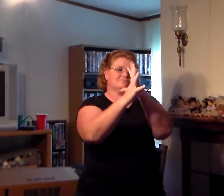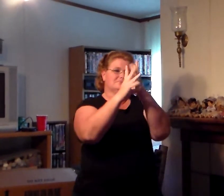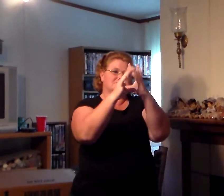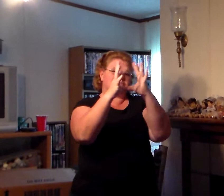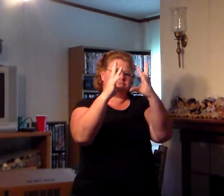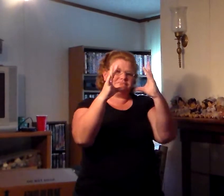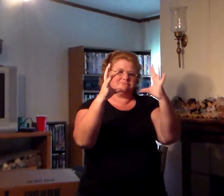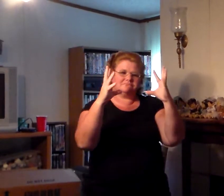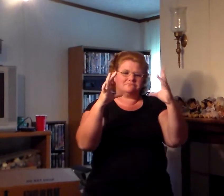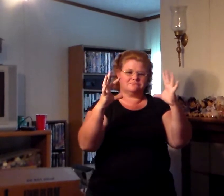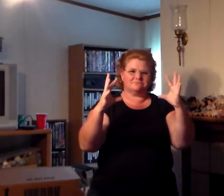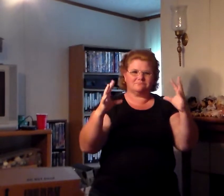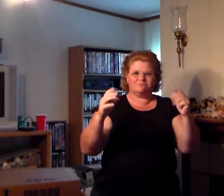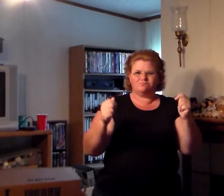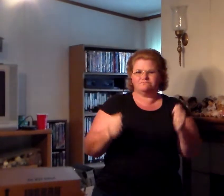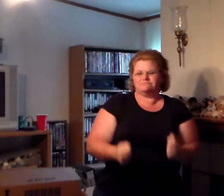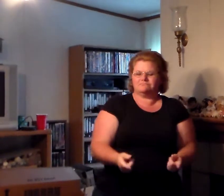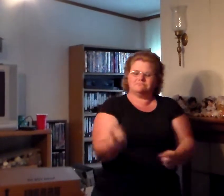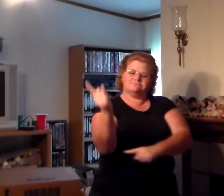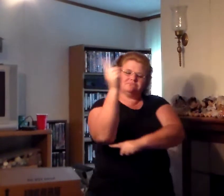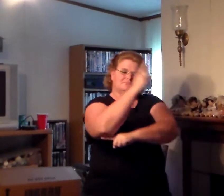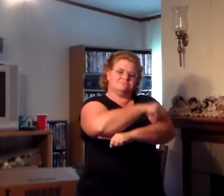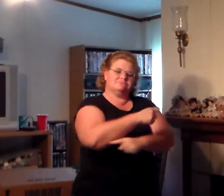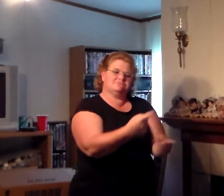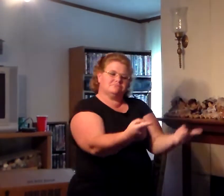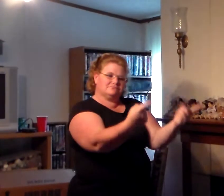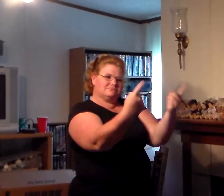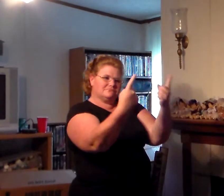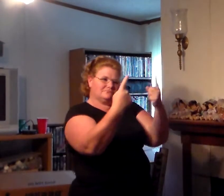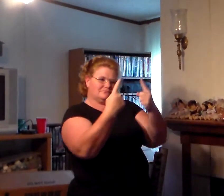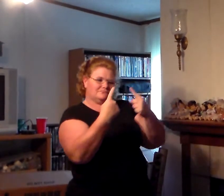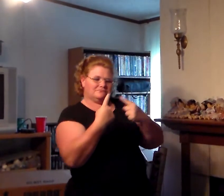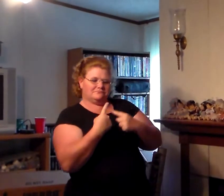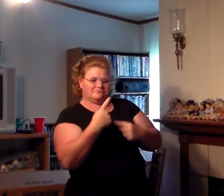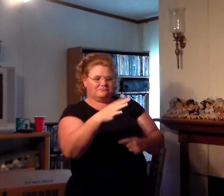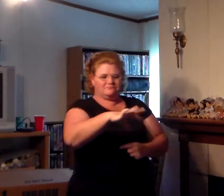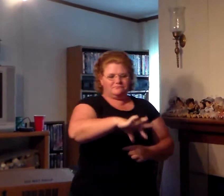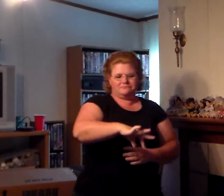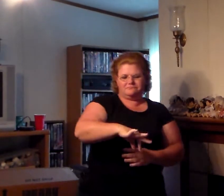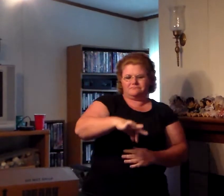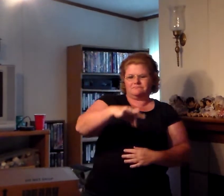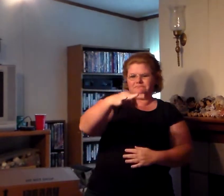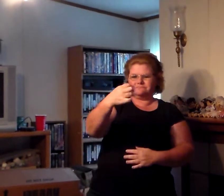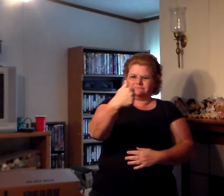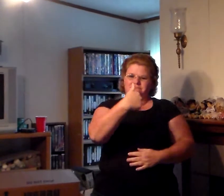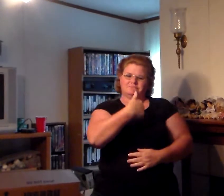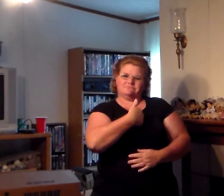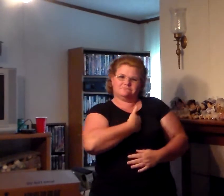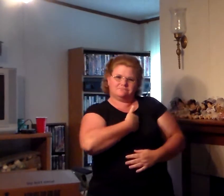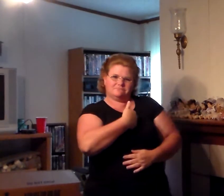When that day comes And I find myself